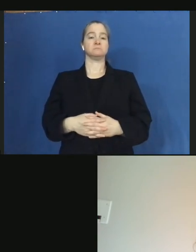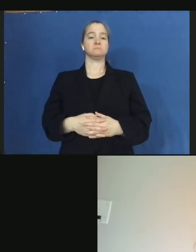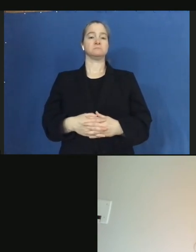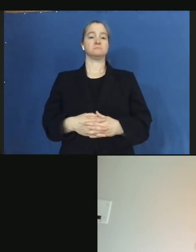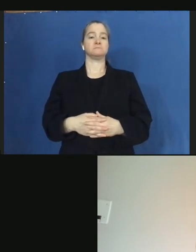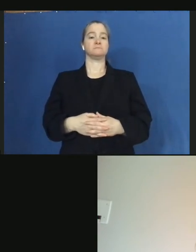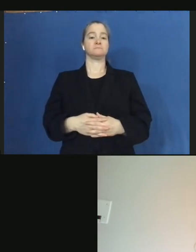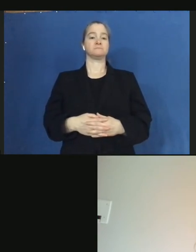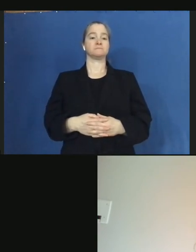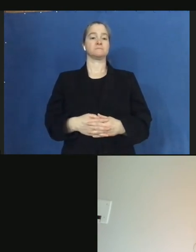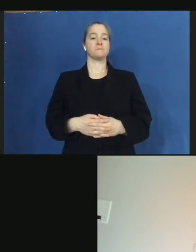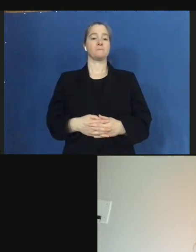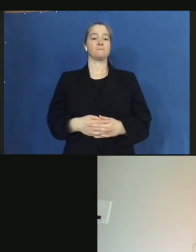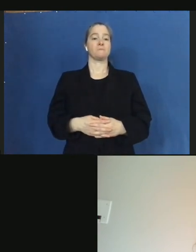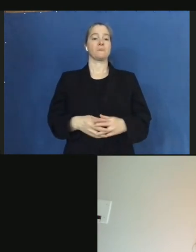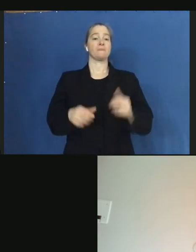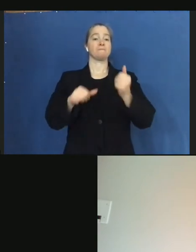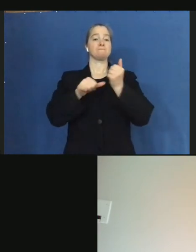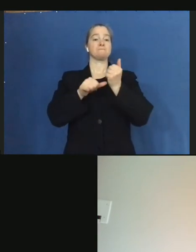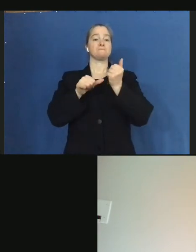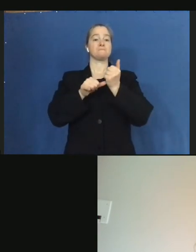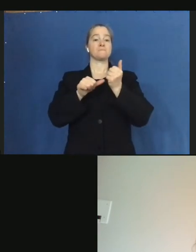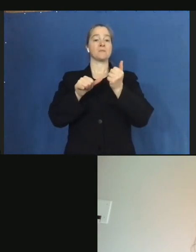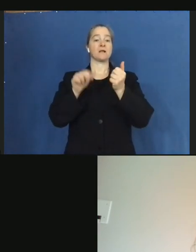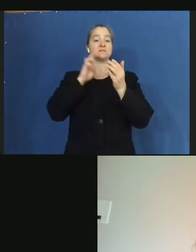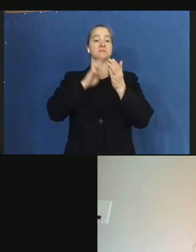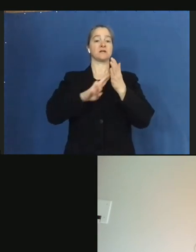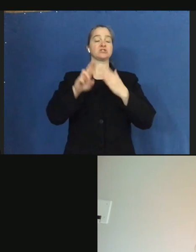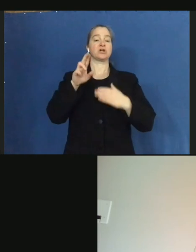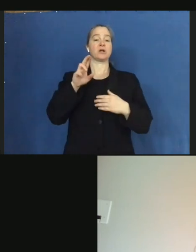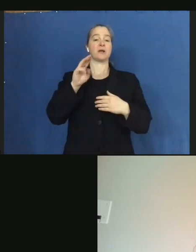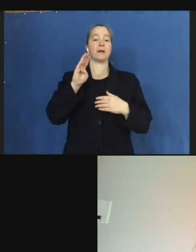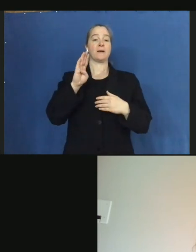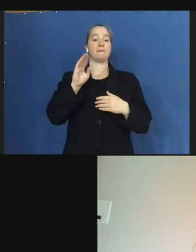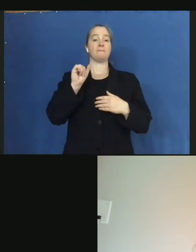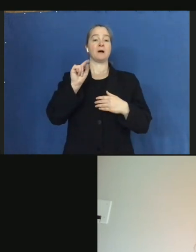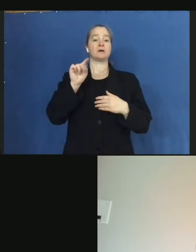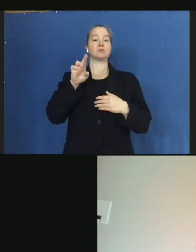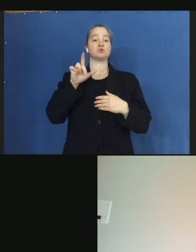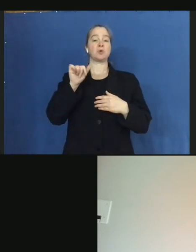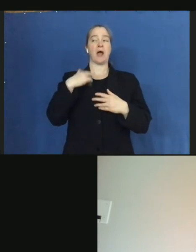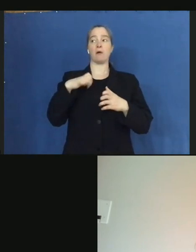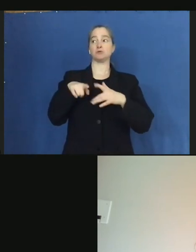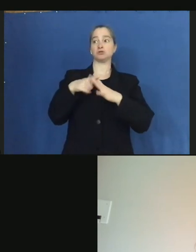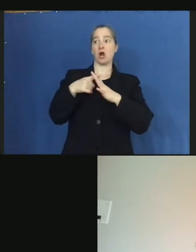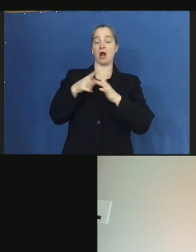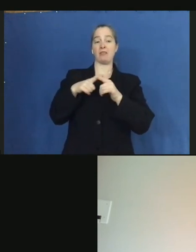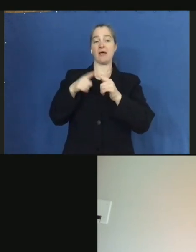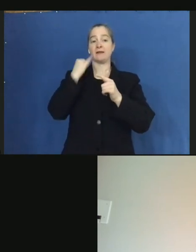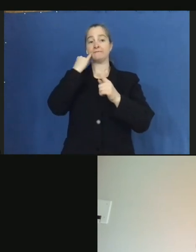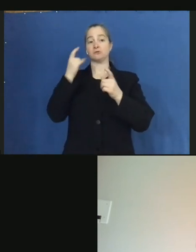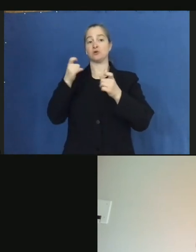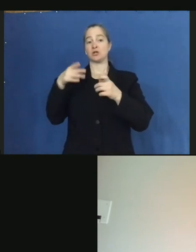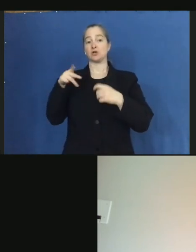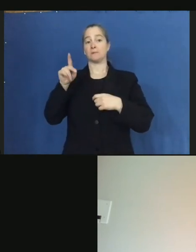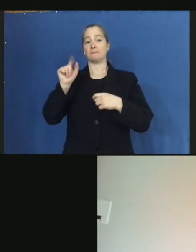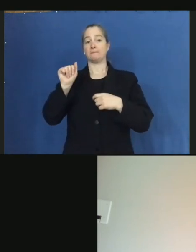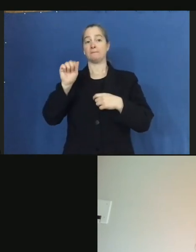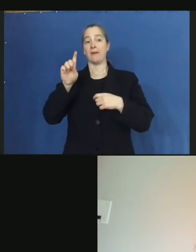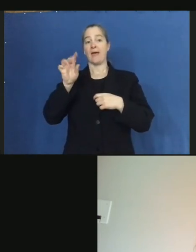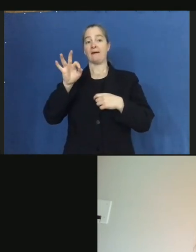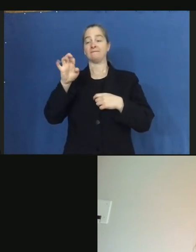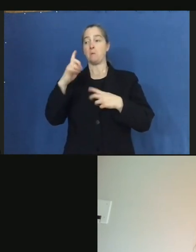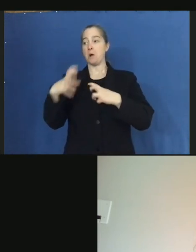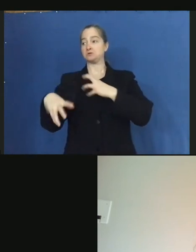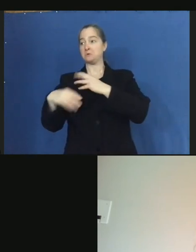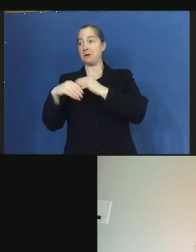I can start, and then, Director Patfield, if you'd like to add anything, you certainly can. And I'd say one of the biggest challenges we're seeing with this storm